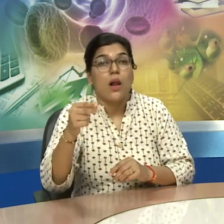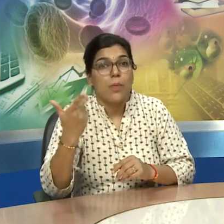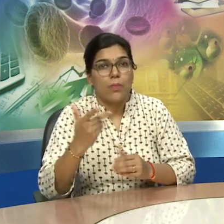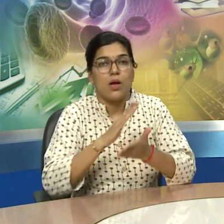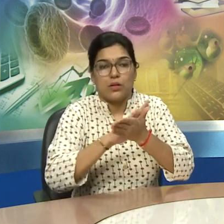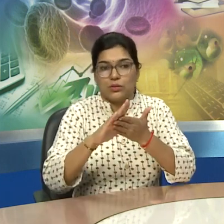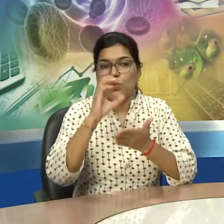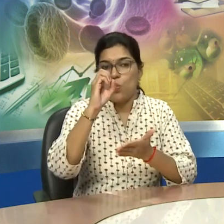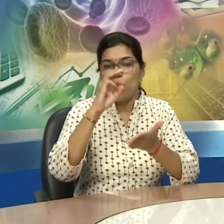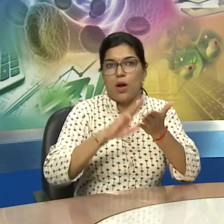species